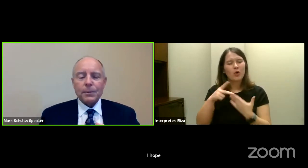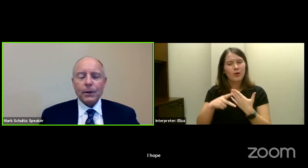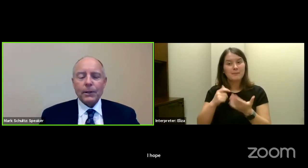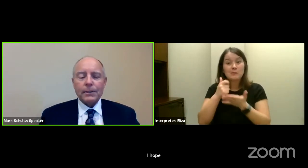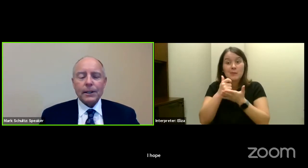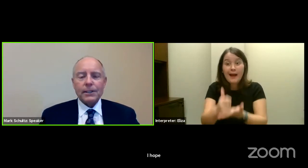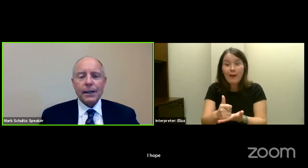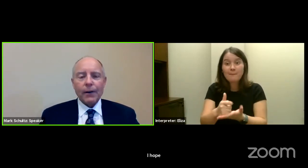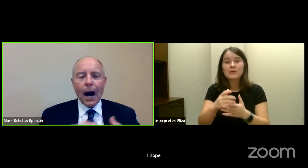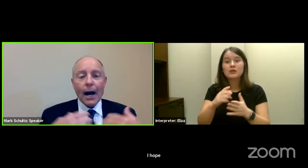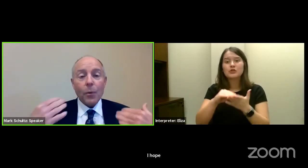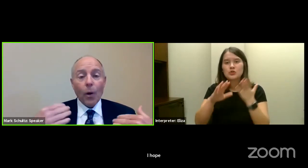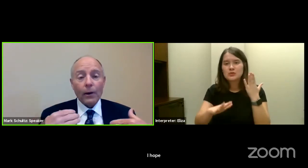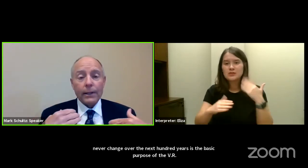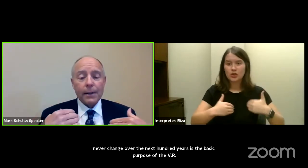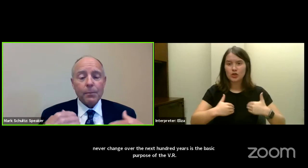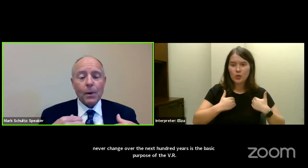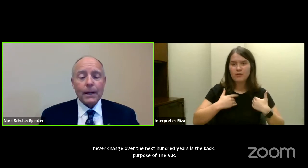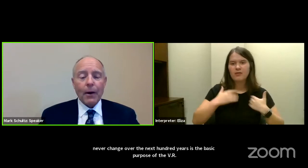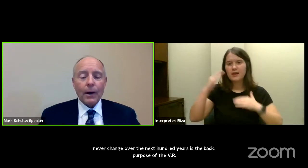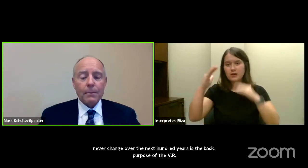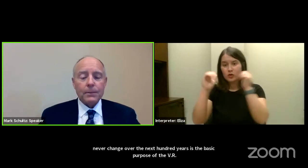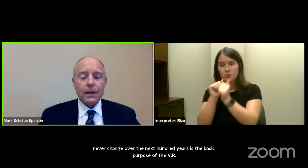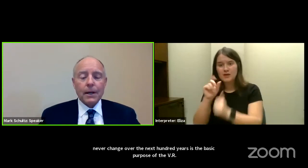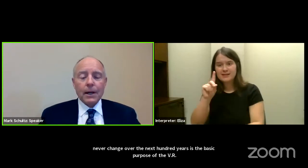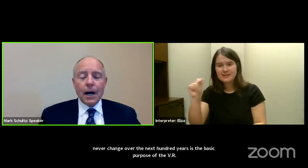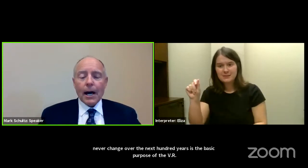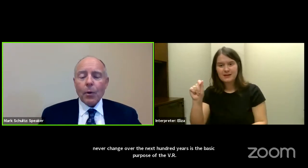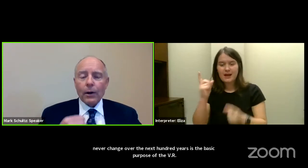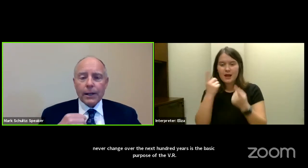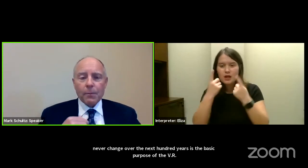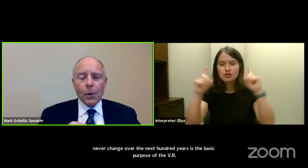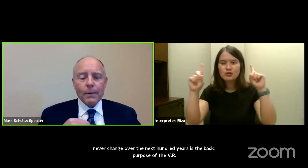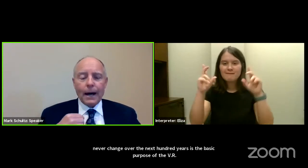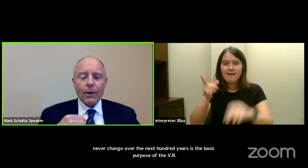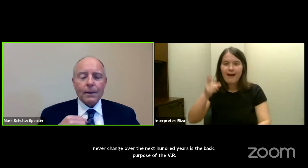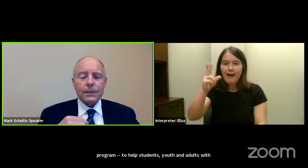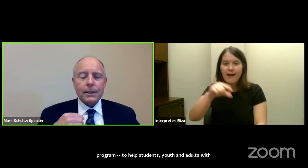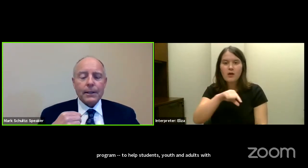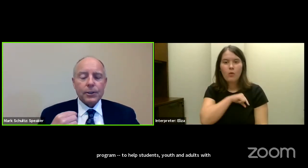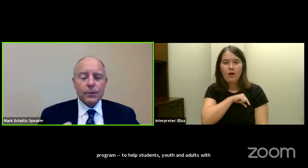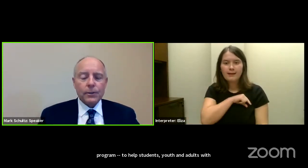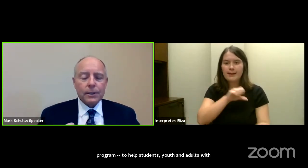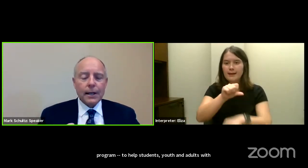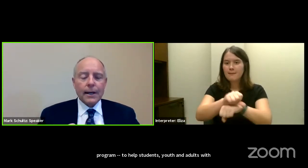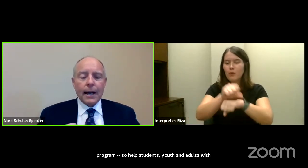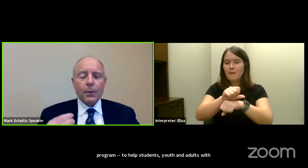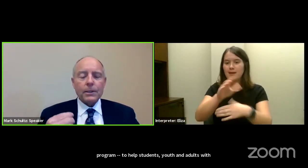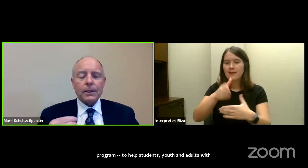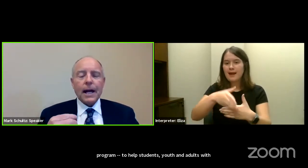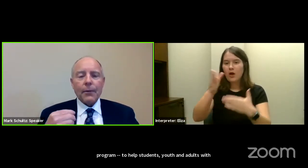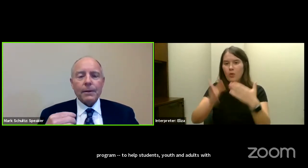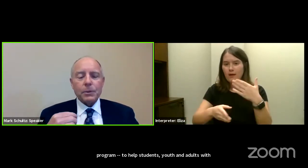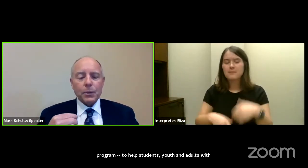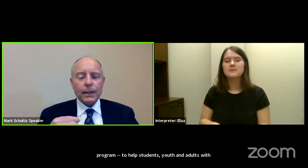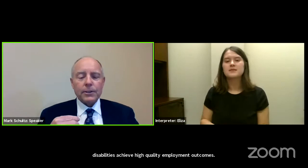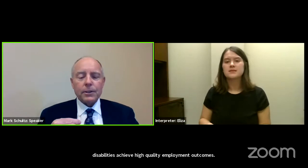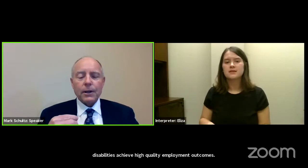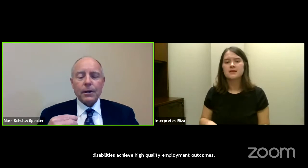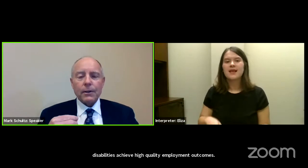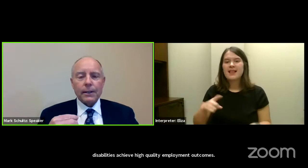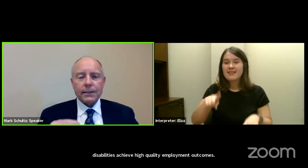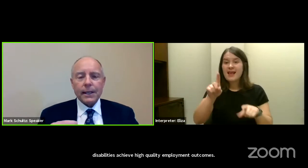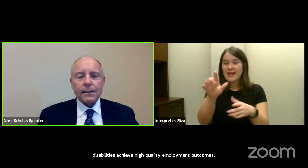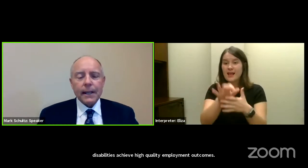adults with disabilities achieve high-quality employment outcomes, high-quality employment outcomes that they choose and which allow them to